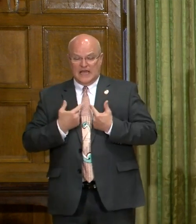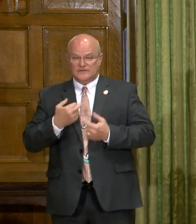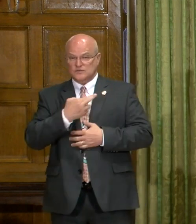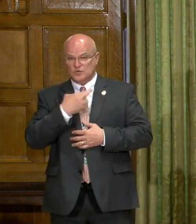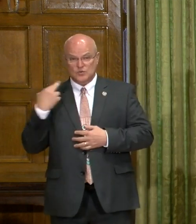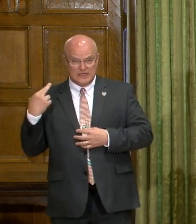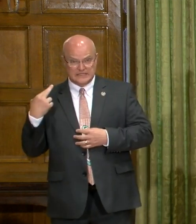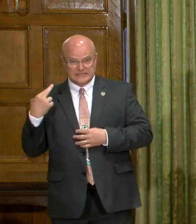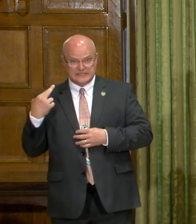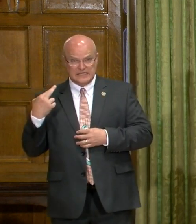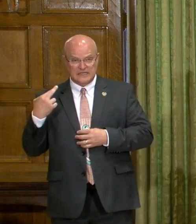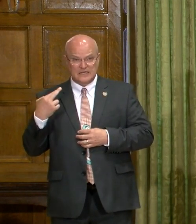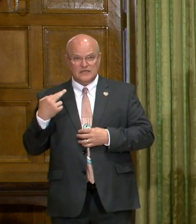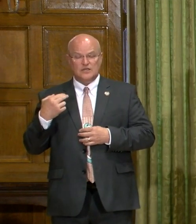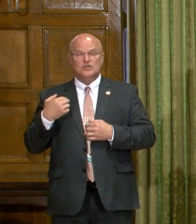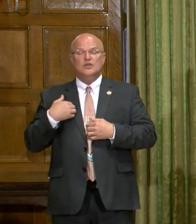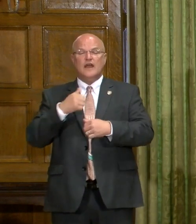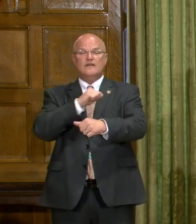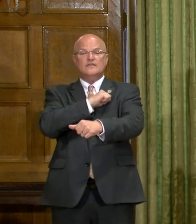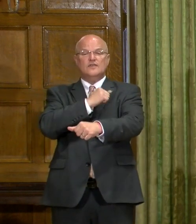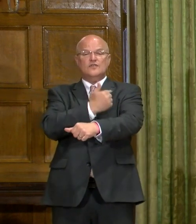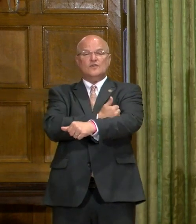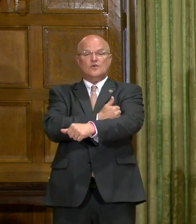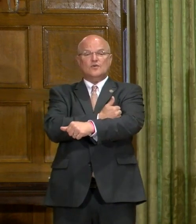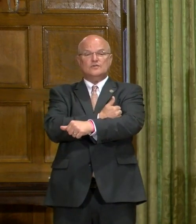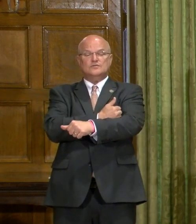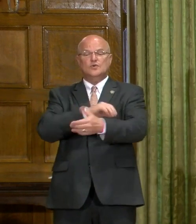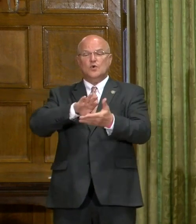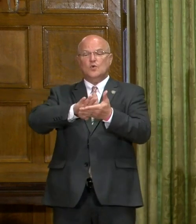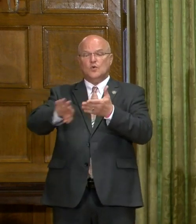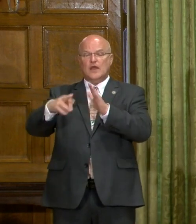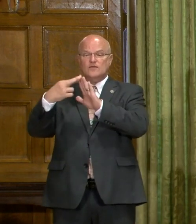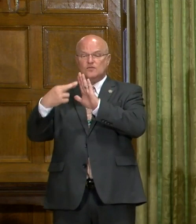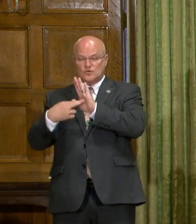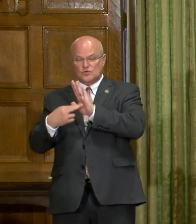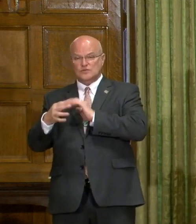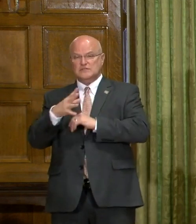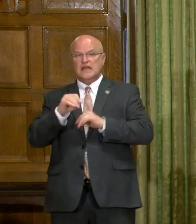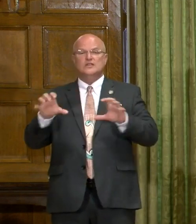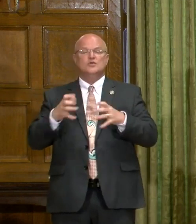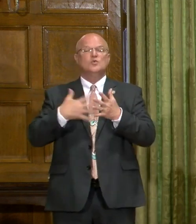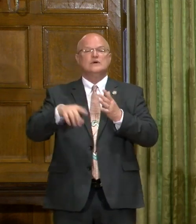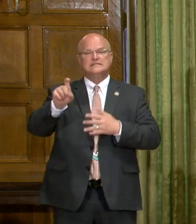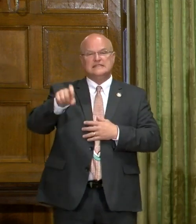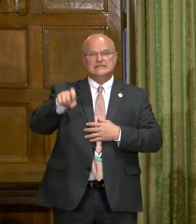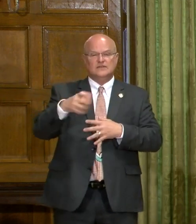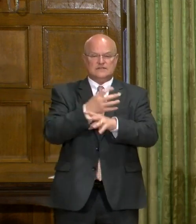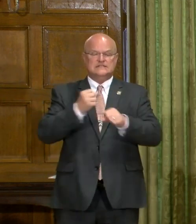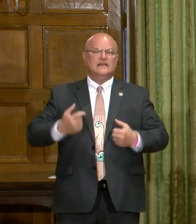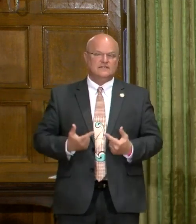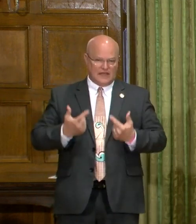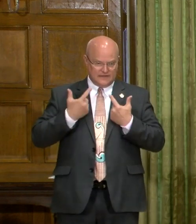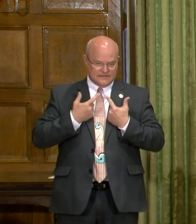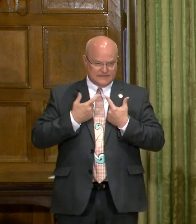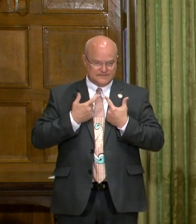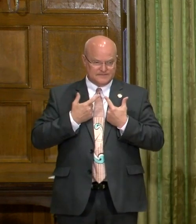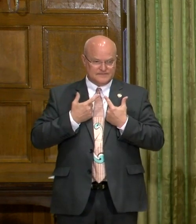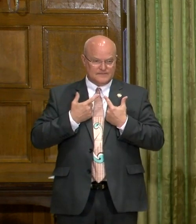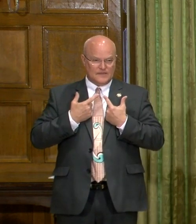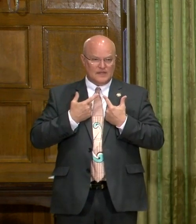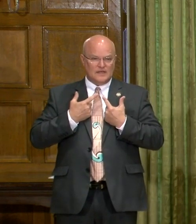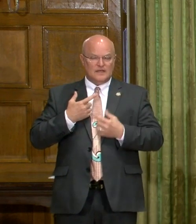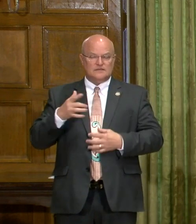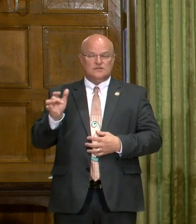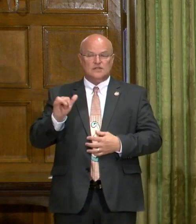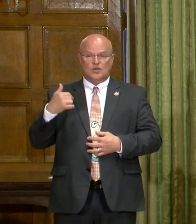are at risk, you've got the authority to waive rules and to do what's necessary to save lives. And